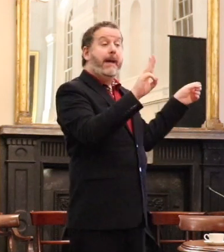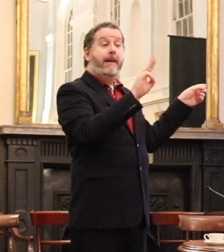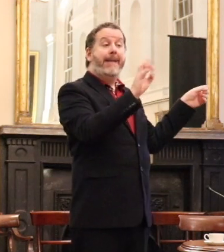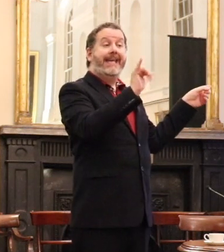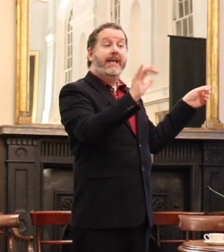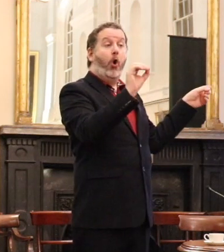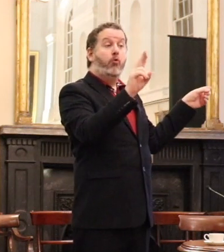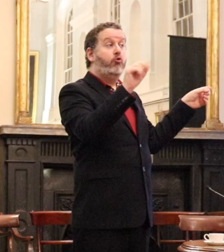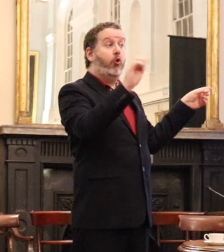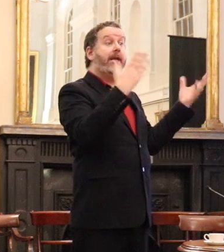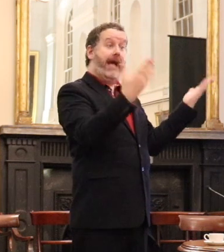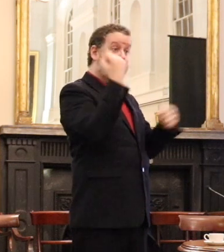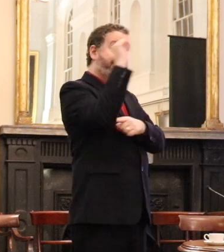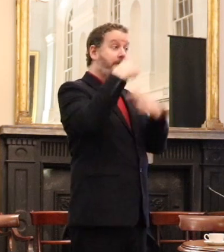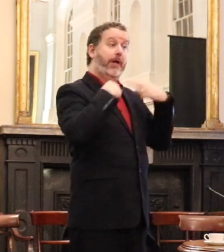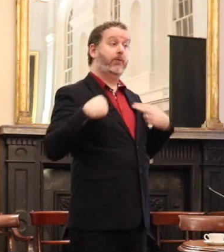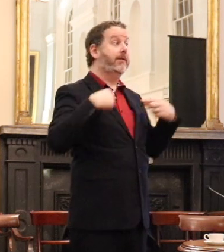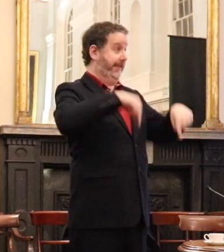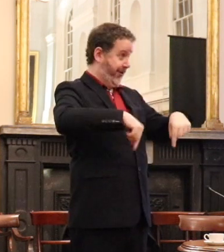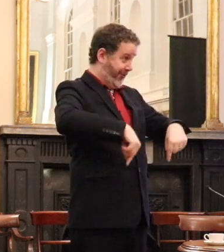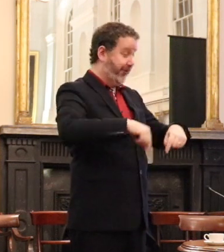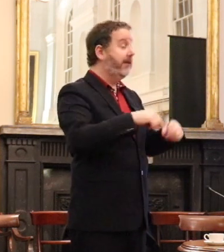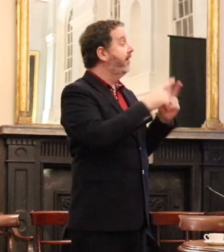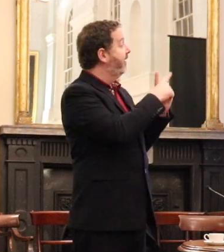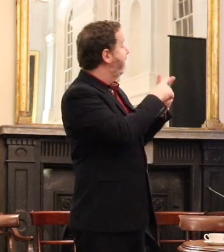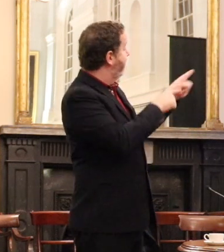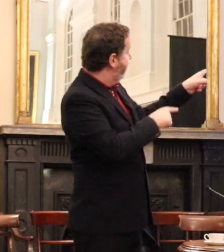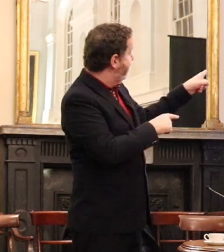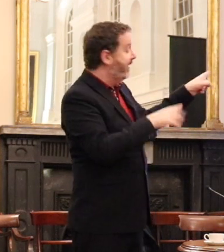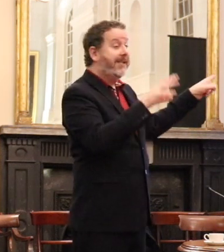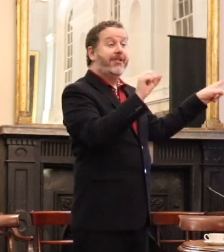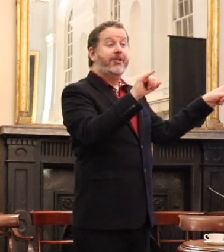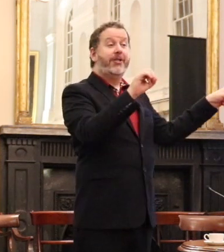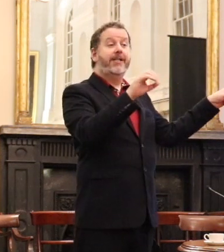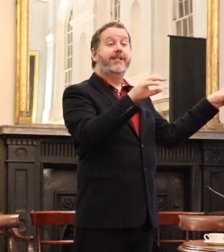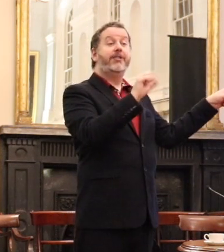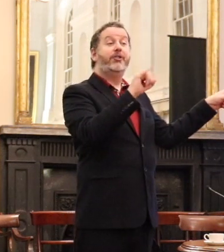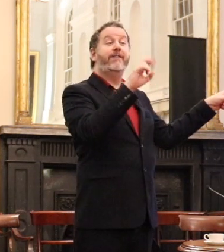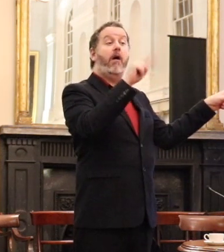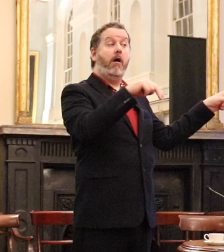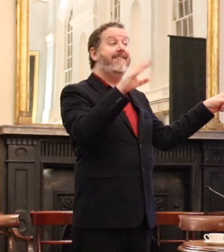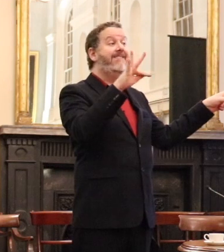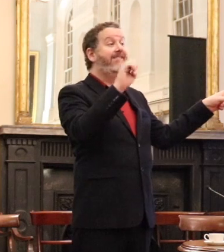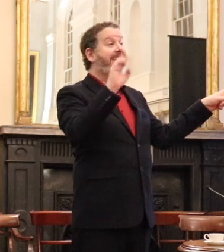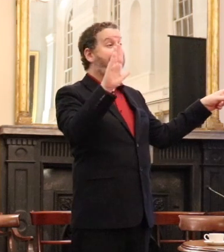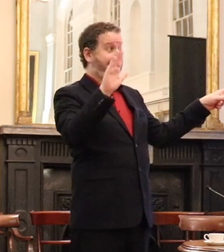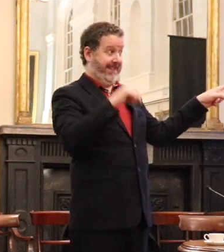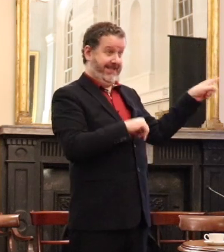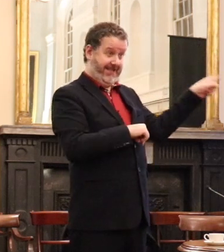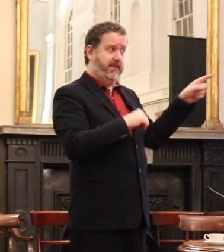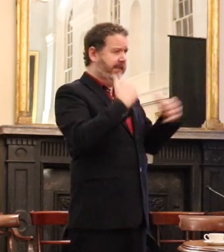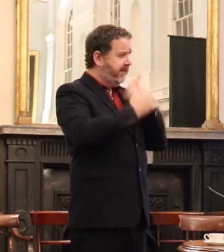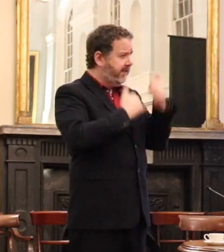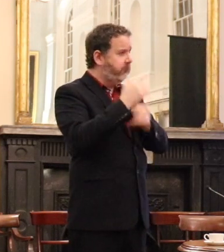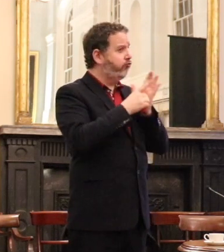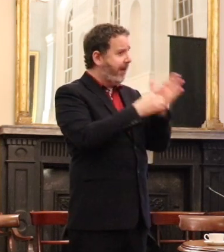Senior Council of Peggy O'Rourke, and on the right is Siobhan Feele, who was, for many years, a director of